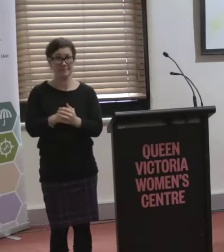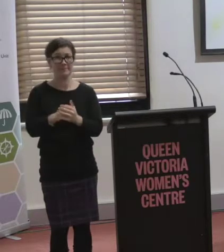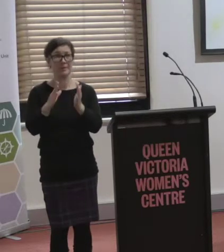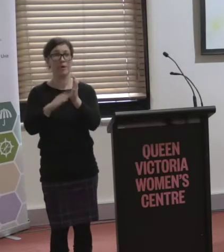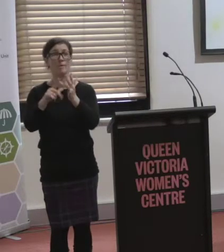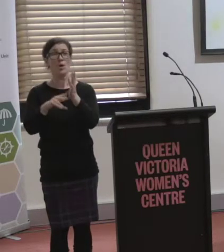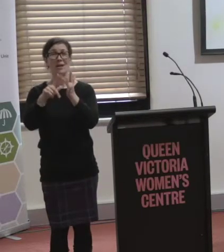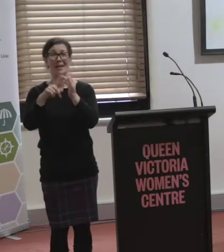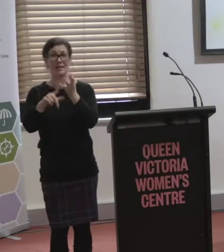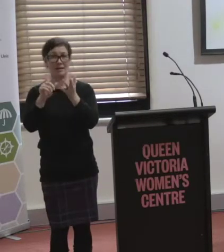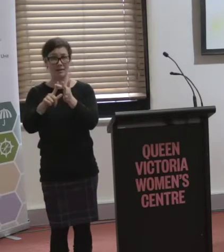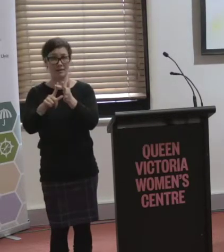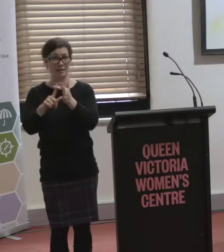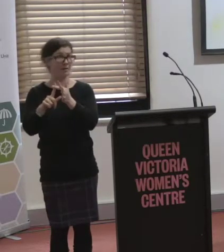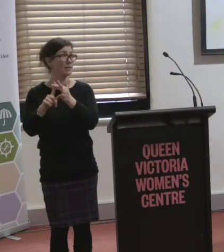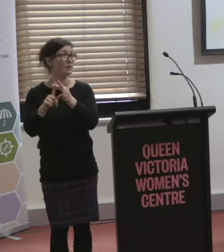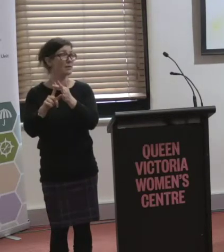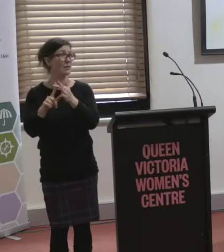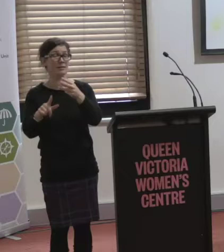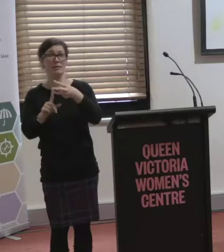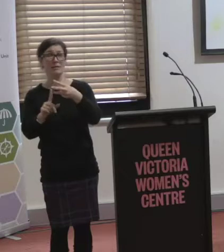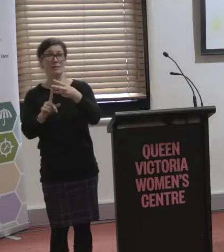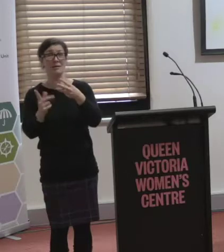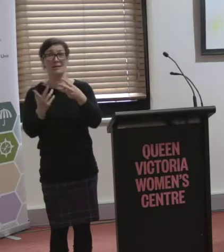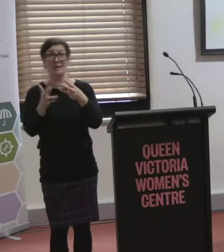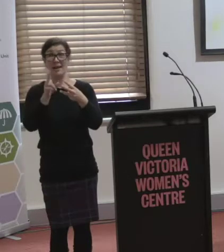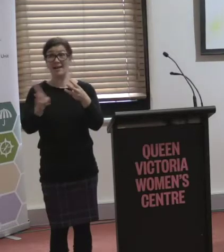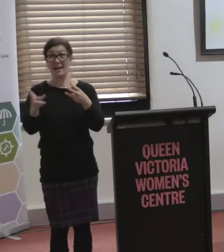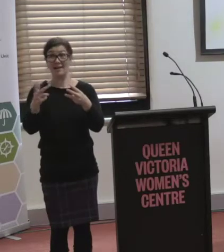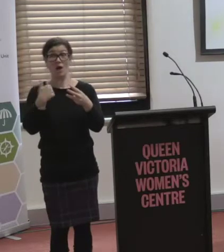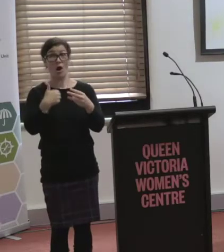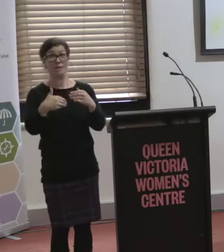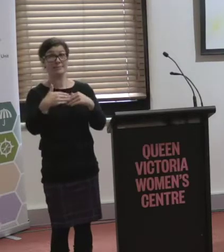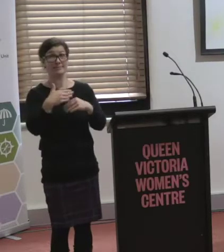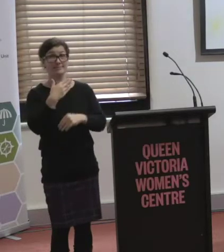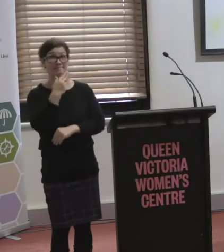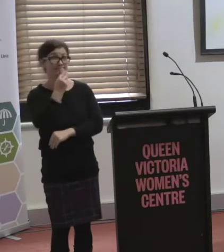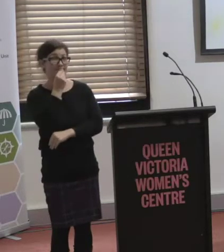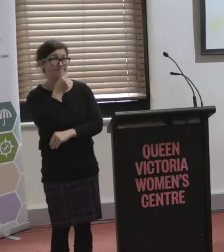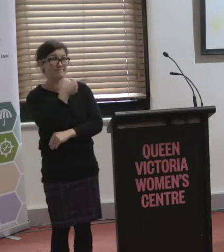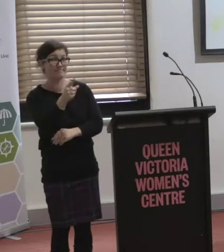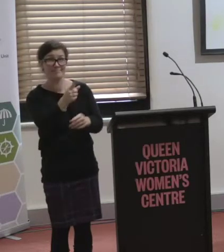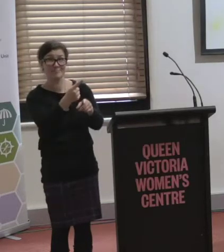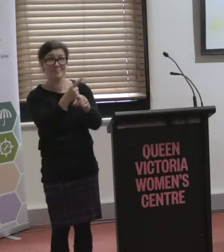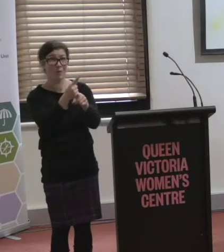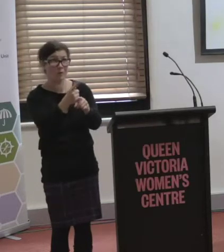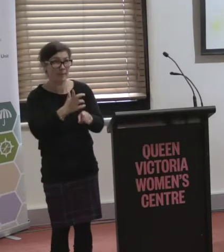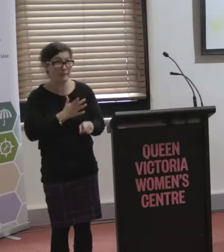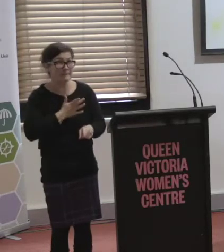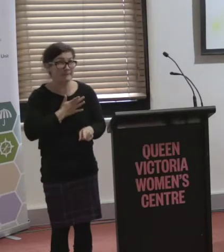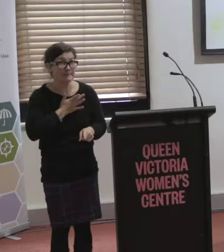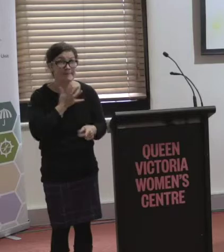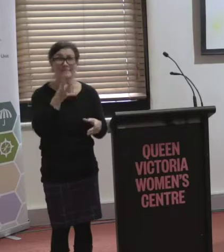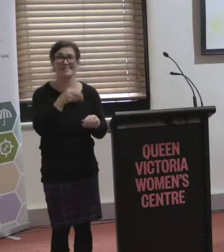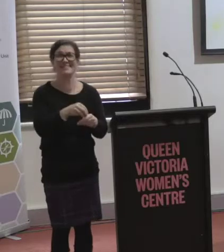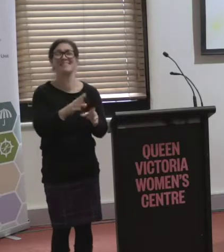Monique Conahedi. Again, just people that I just sort of sit there and, you know, have to pop my mouth closed when I'm going, oh, that's very interesting. But